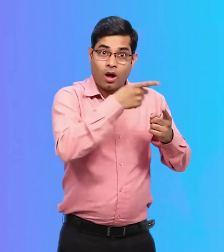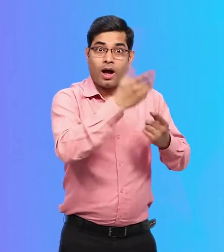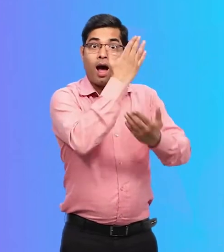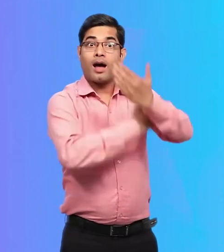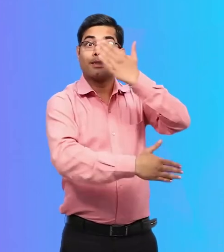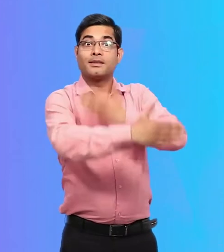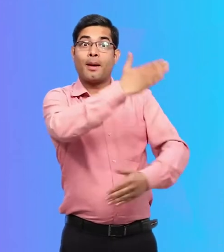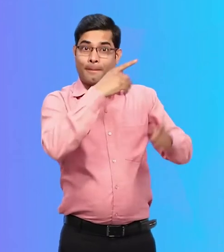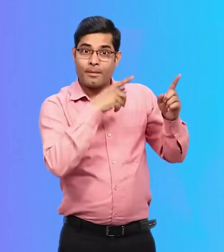with disabilities.